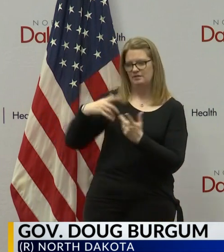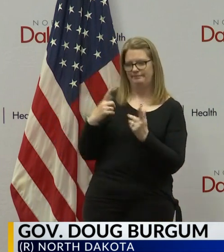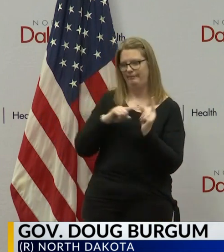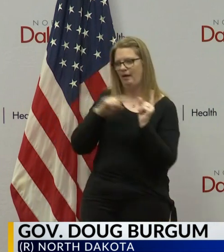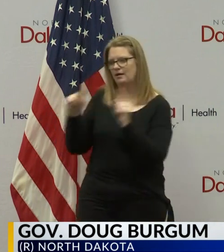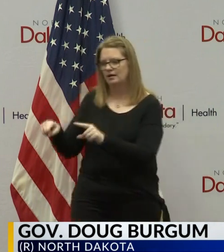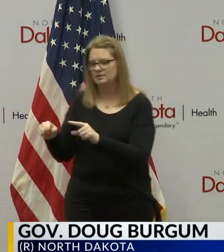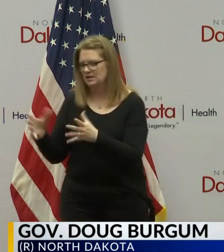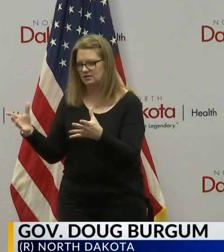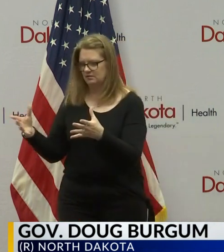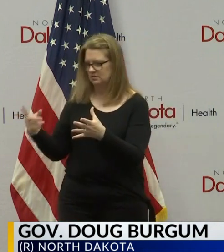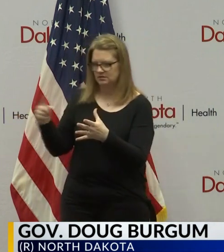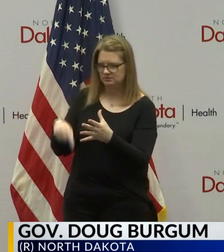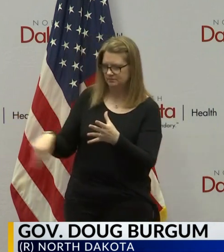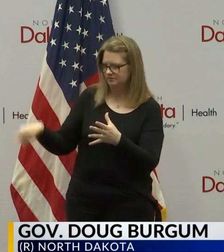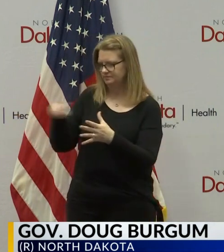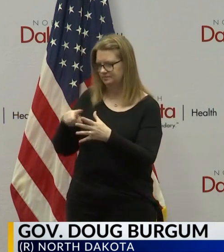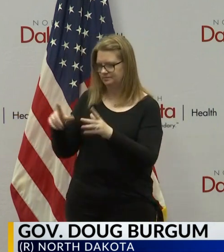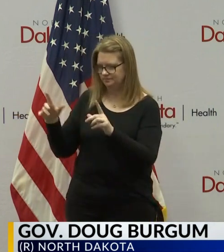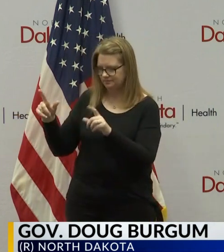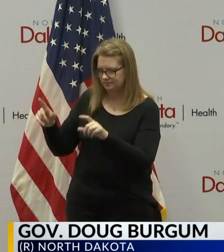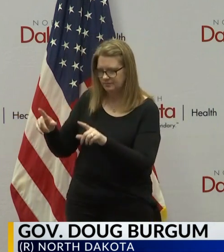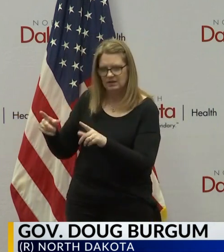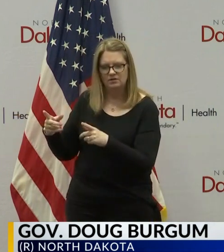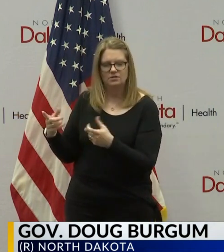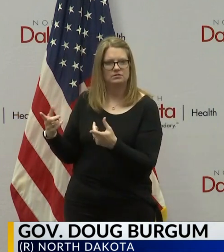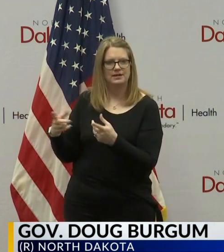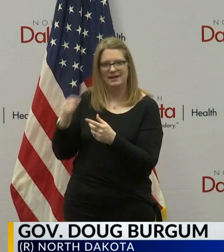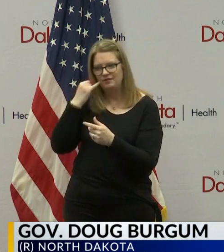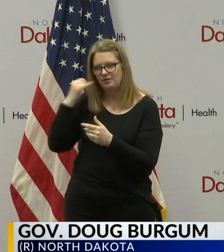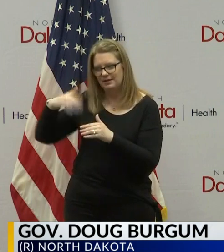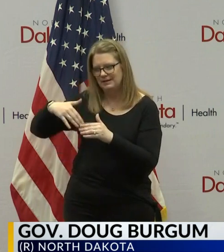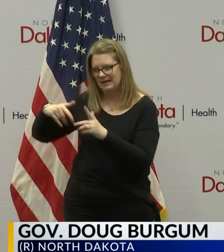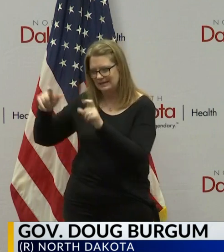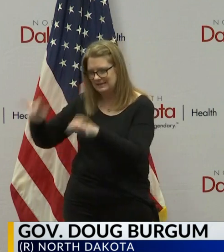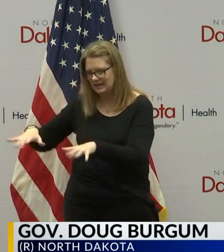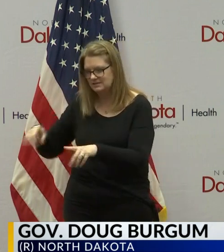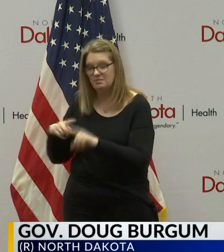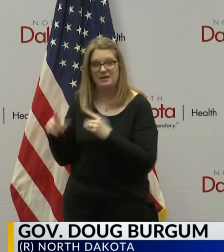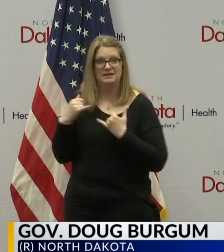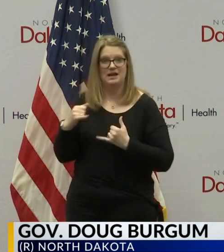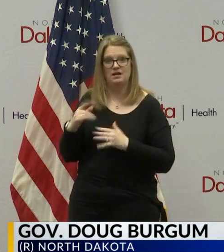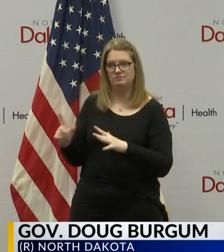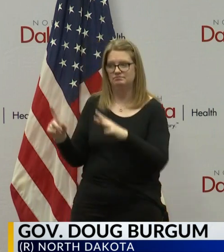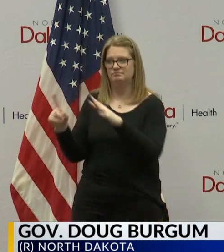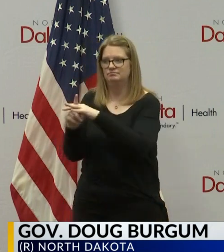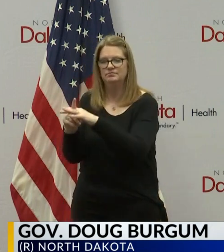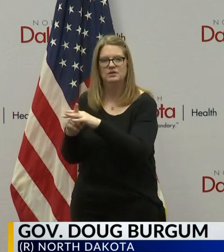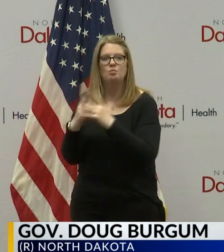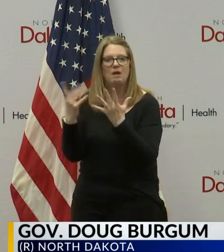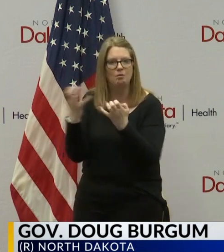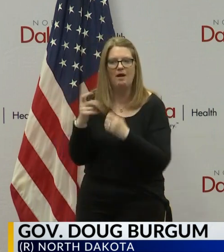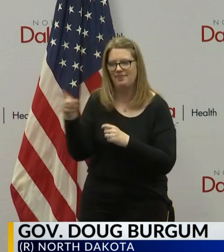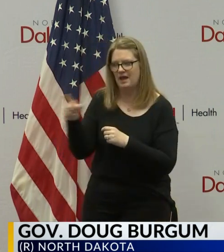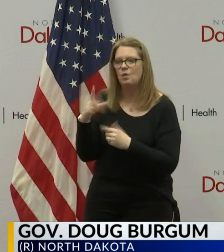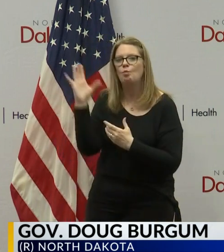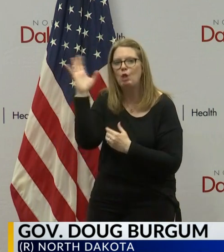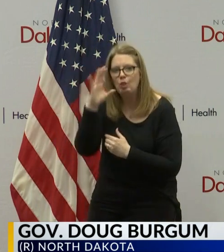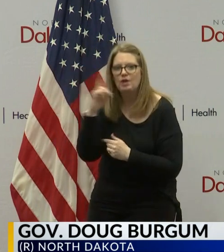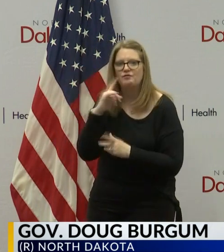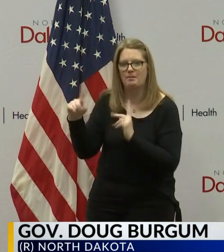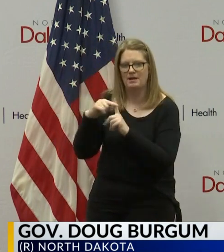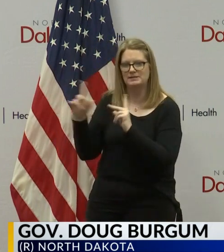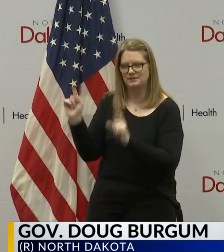tests of people that were known or whatever, we wouldn't have come up with the big numbers we came up with today. So this is exactly what we want to do. We're hunting for